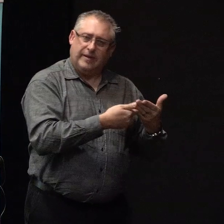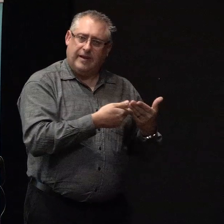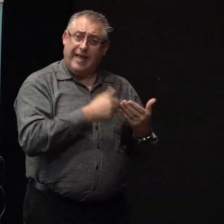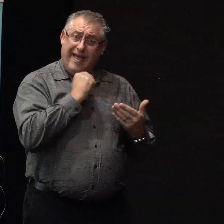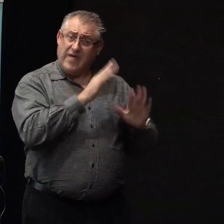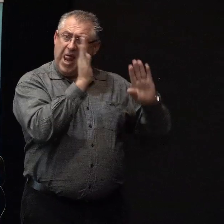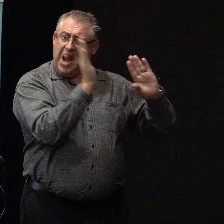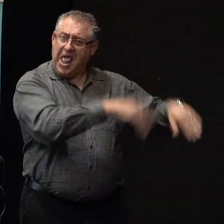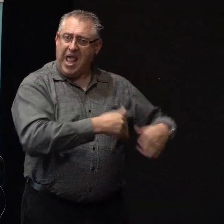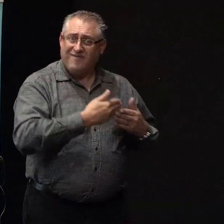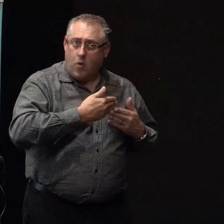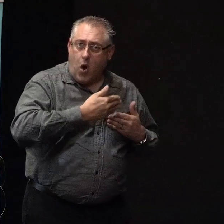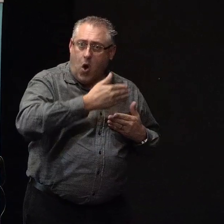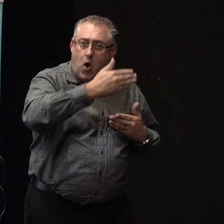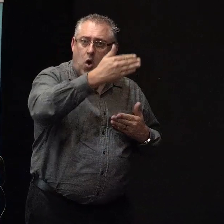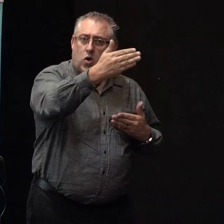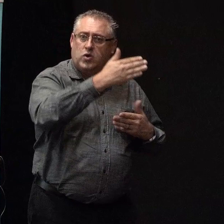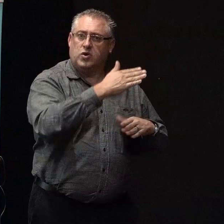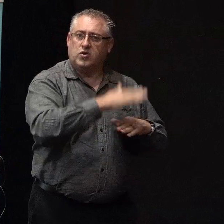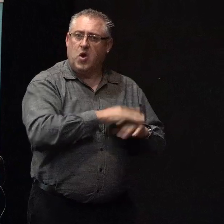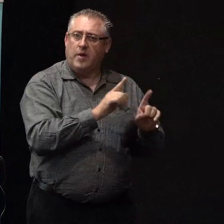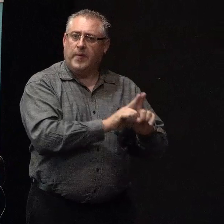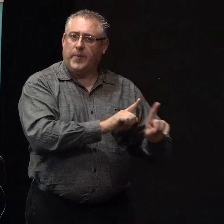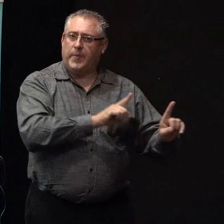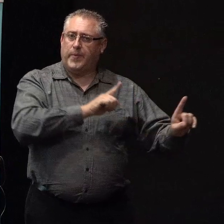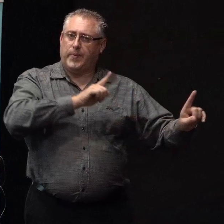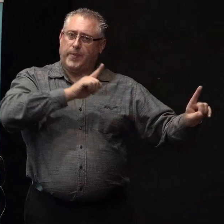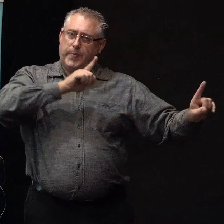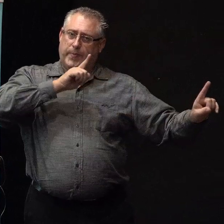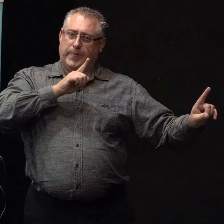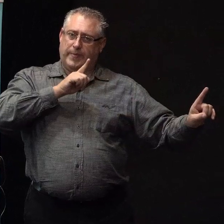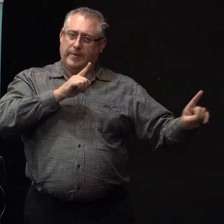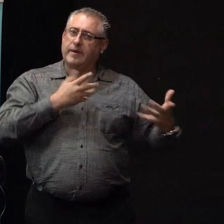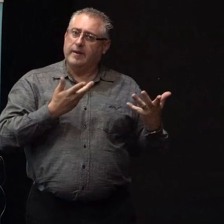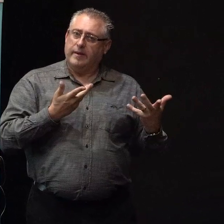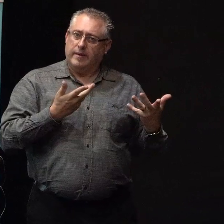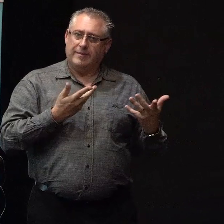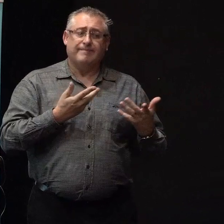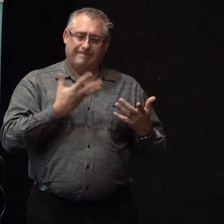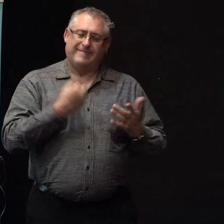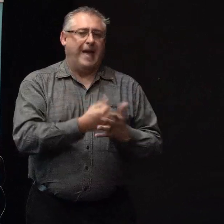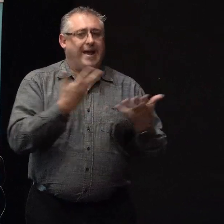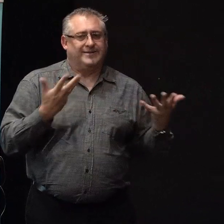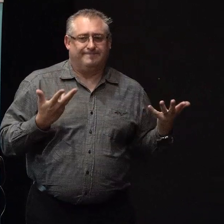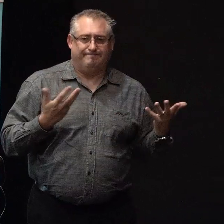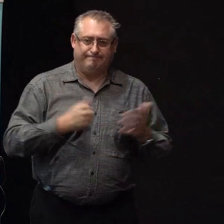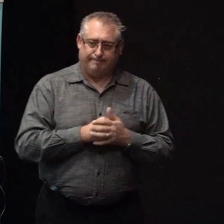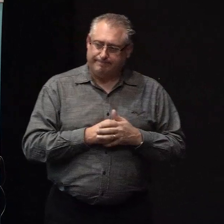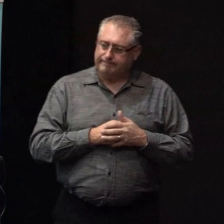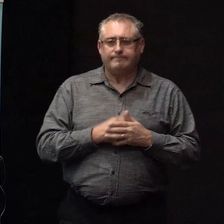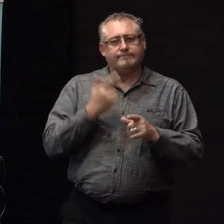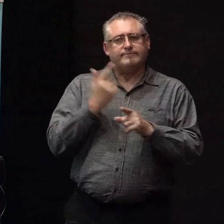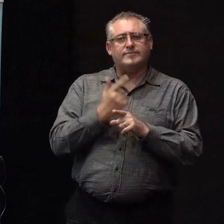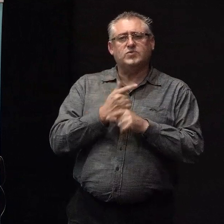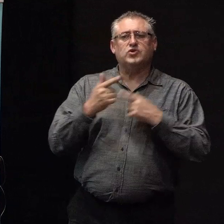neglect them for an extended period of time, you know, the time that we're looking at for recovery without there being an impact. And we've talked